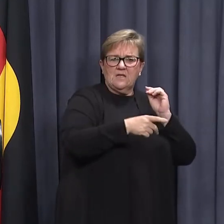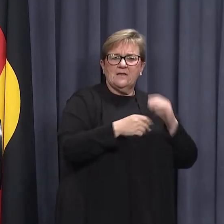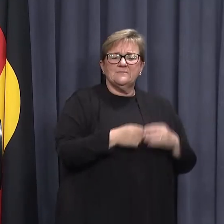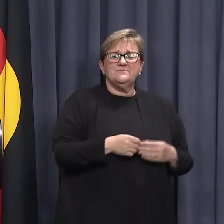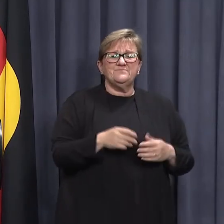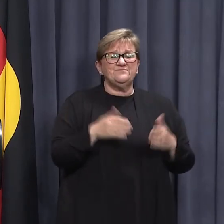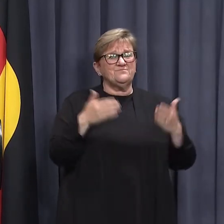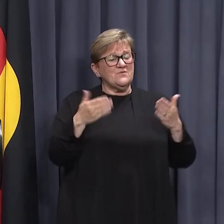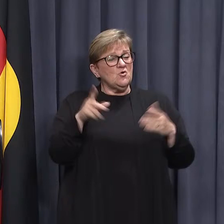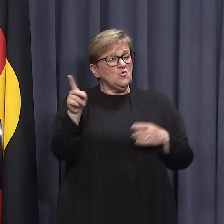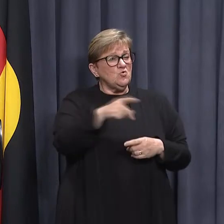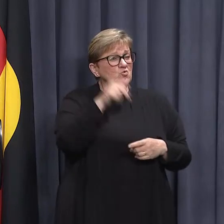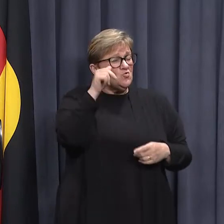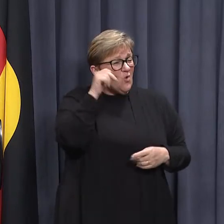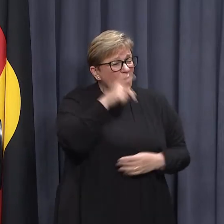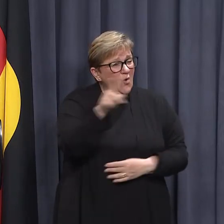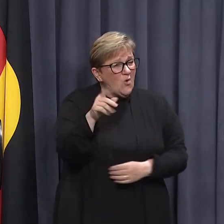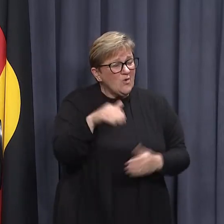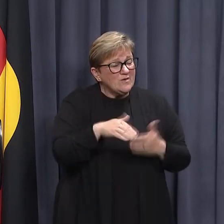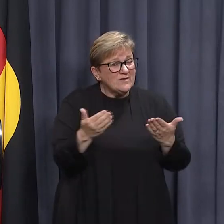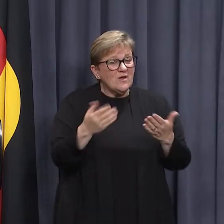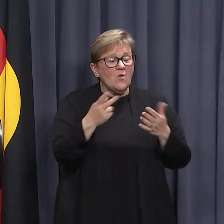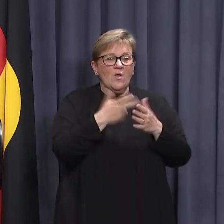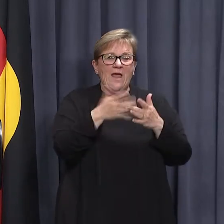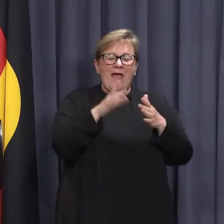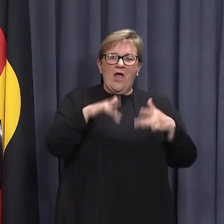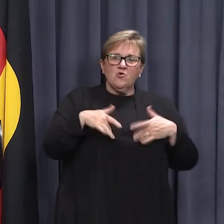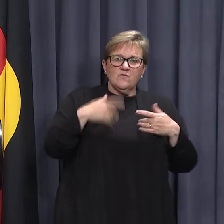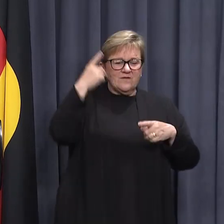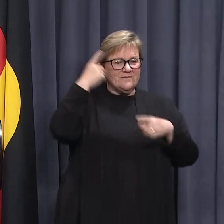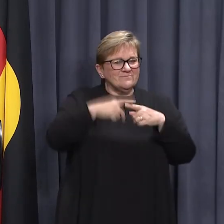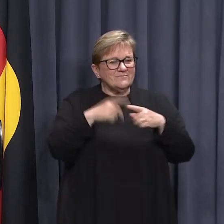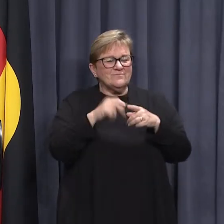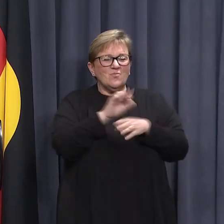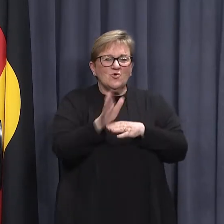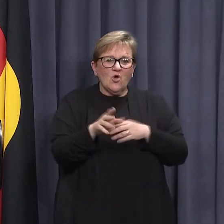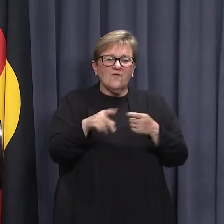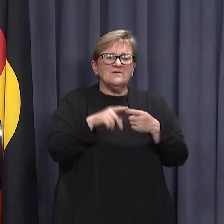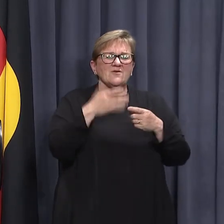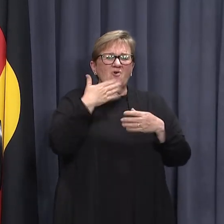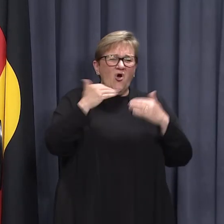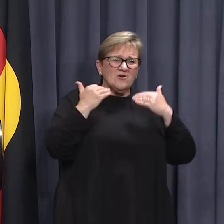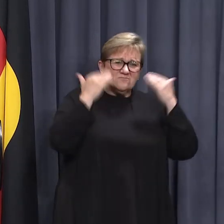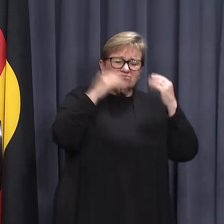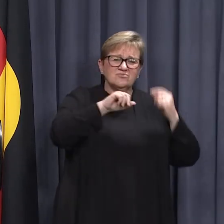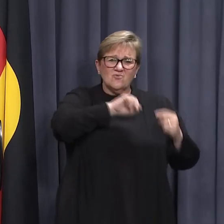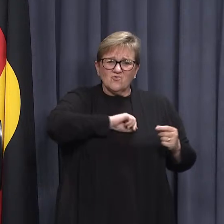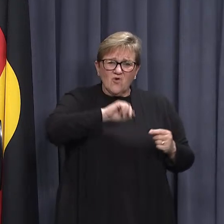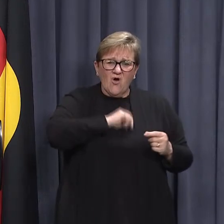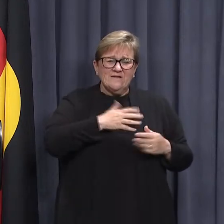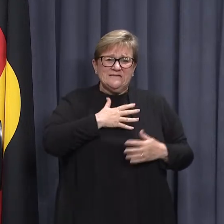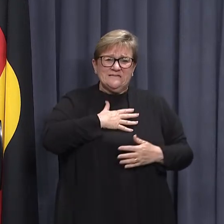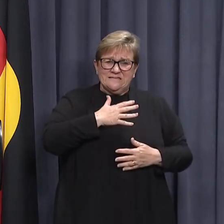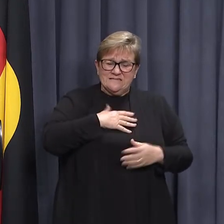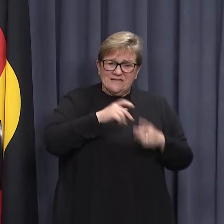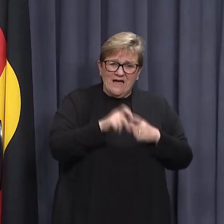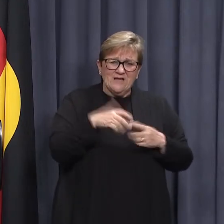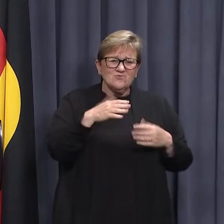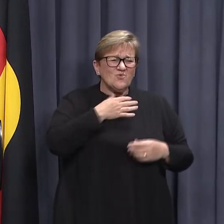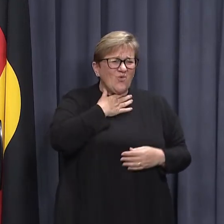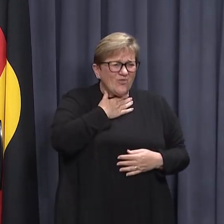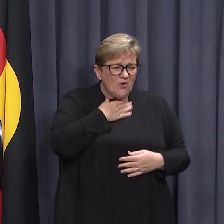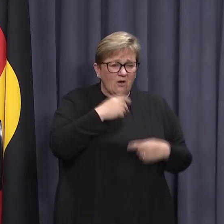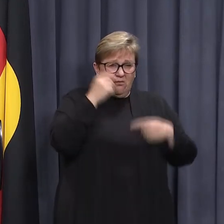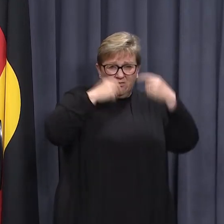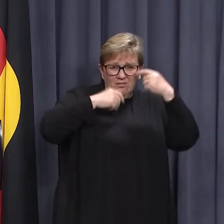By now we should all be very familiar with the symptoms of COVID-19. They include fever, cough, shortness of breath, sore